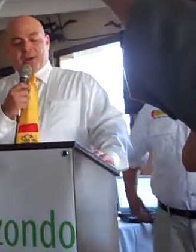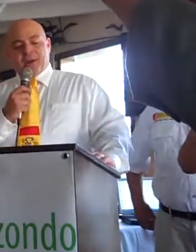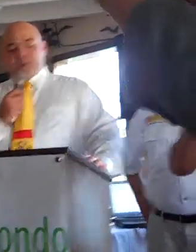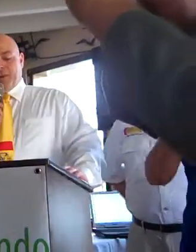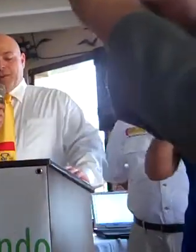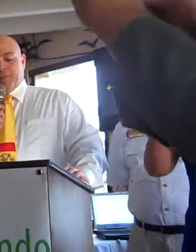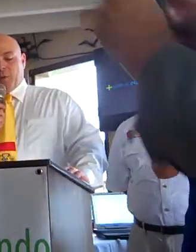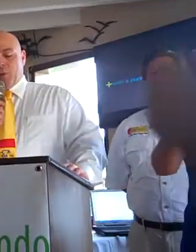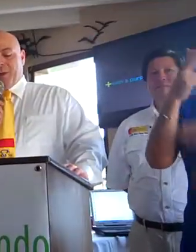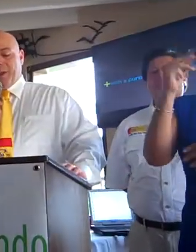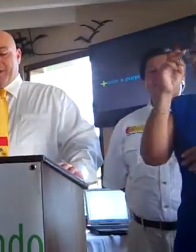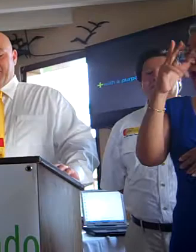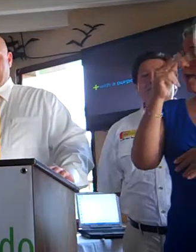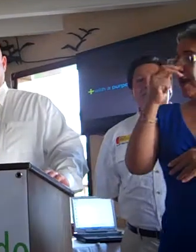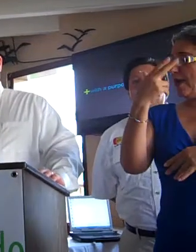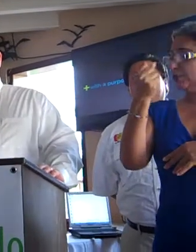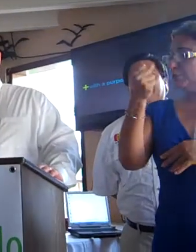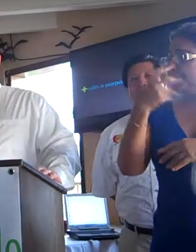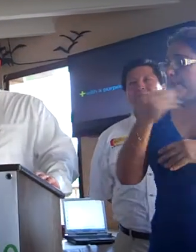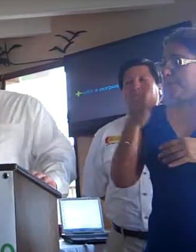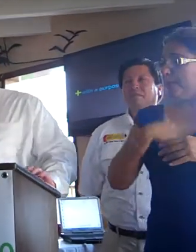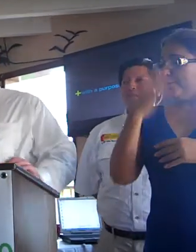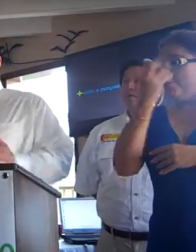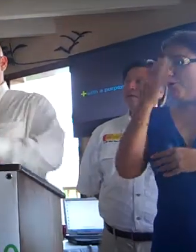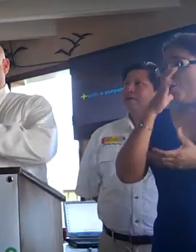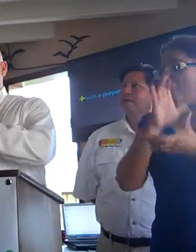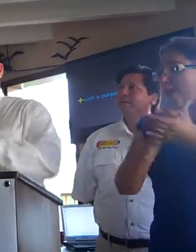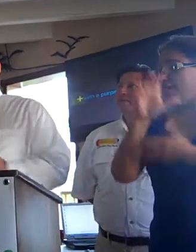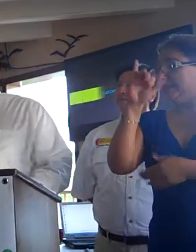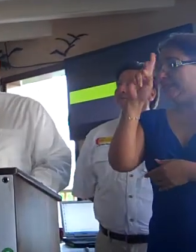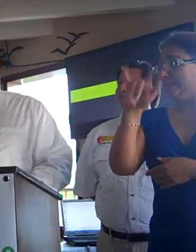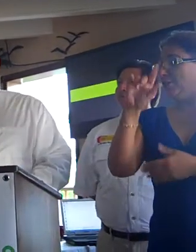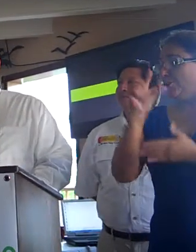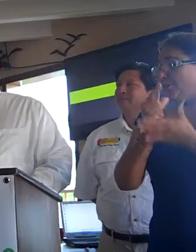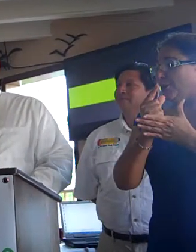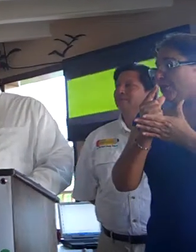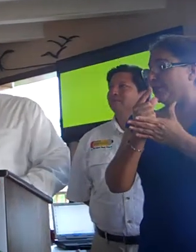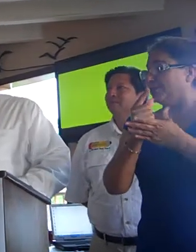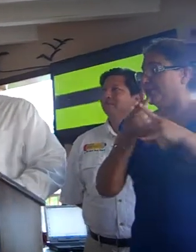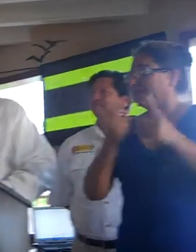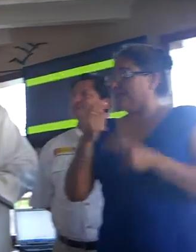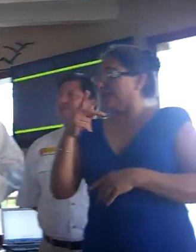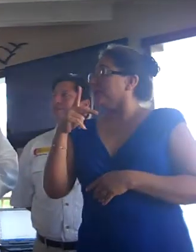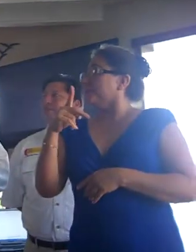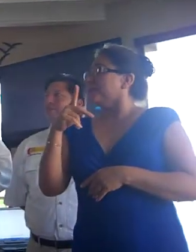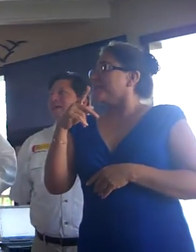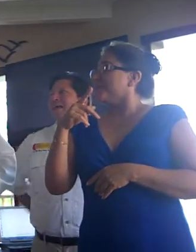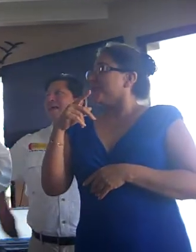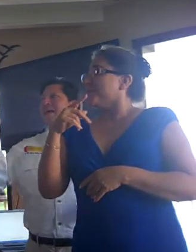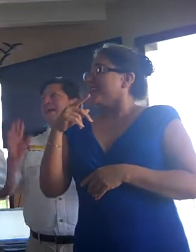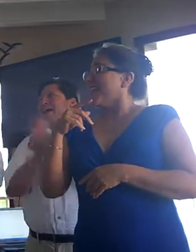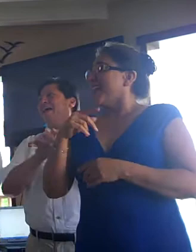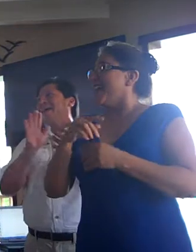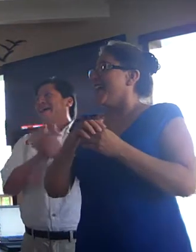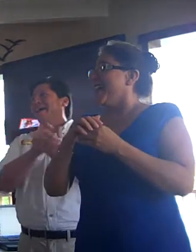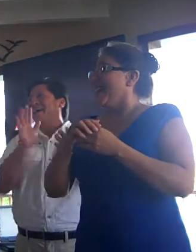I graduated from Homer Hanna High School, and my beautiful wife, Cindy, from Pace. We won't hold that against her.